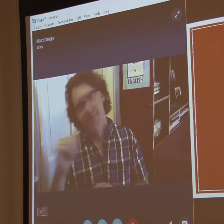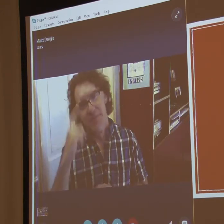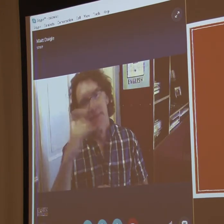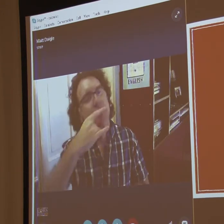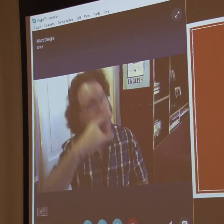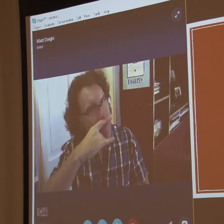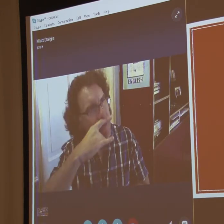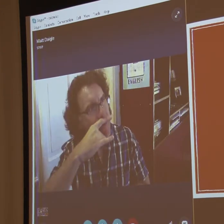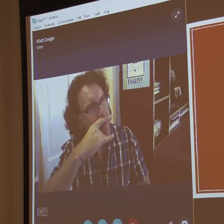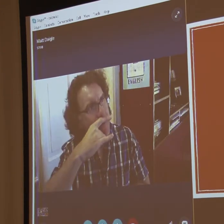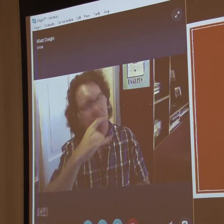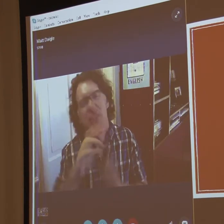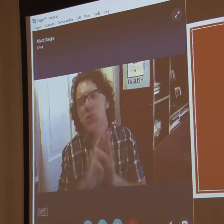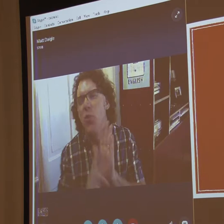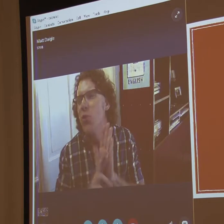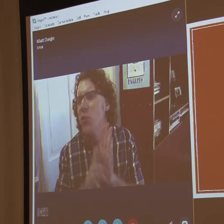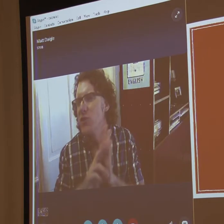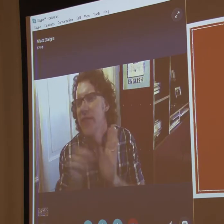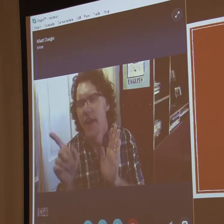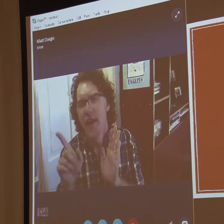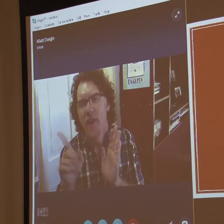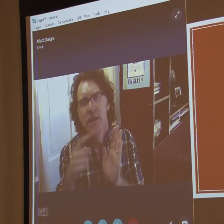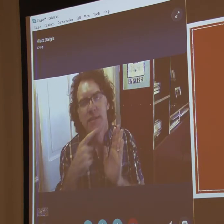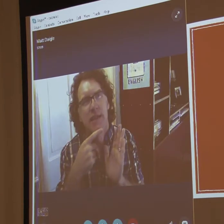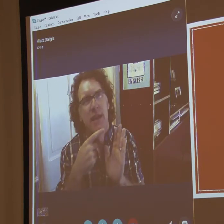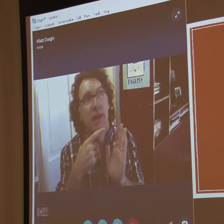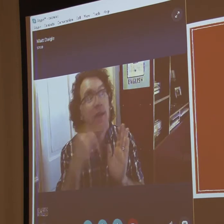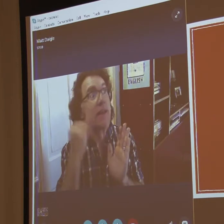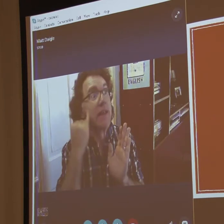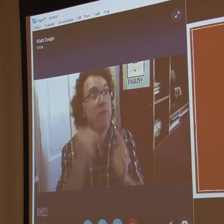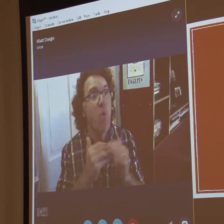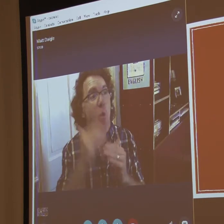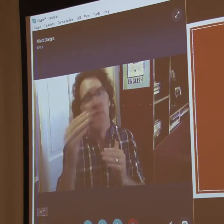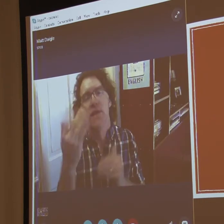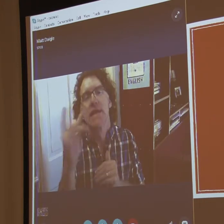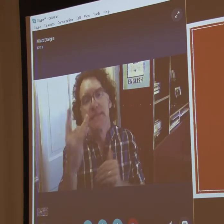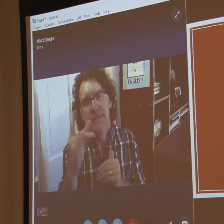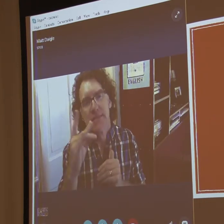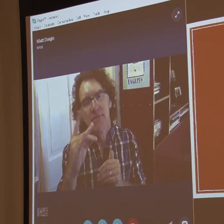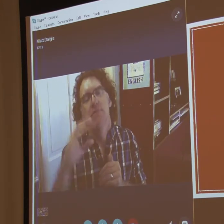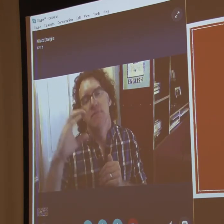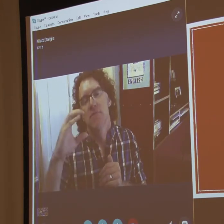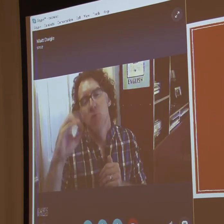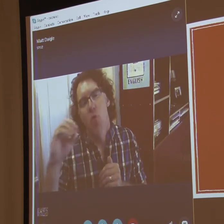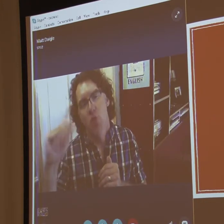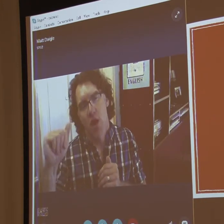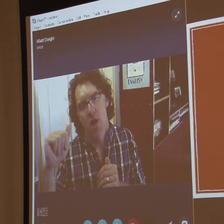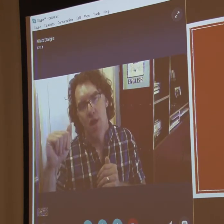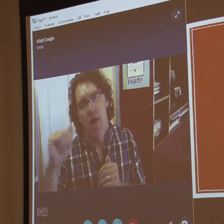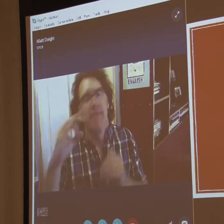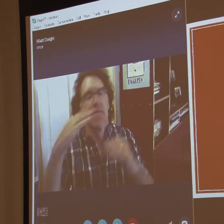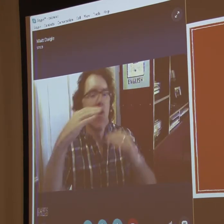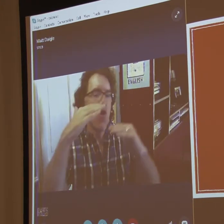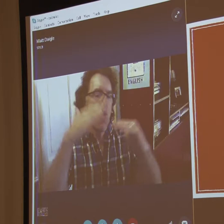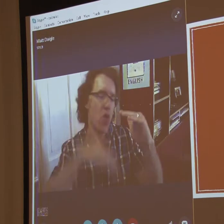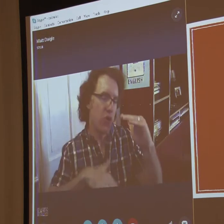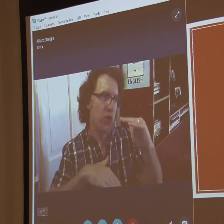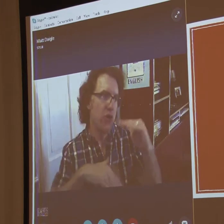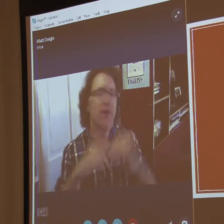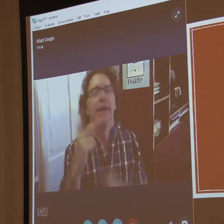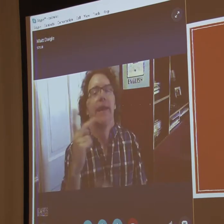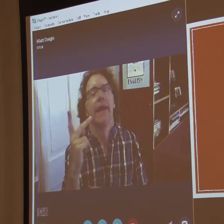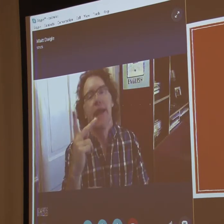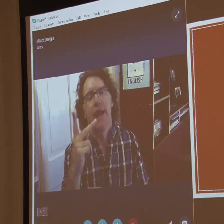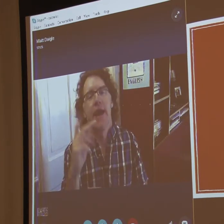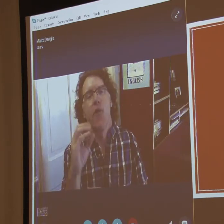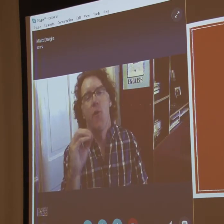coda with a K. Because he's a kid of a deaf adult. And deaf culture has kind of rules about that. 18 and above, it's spelled